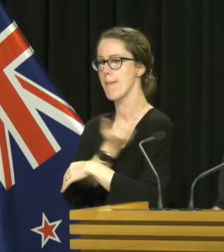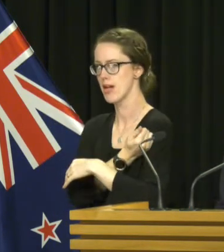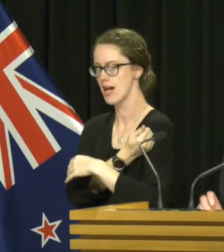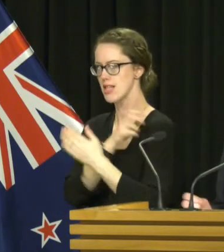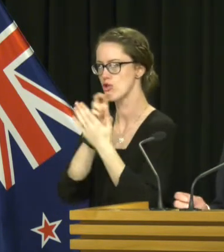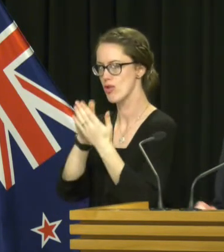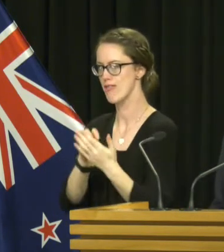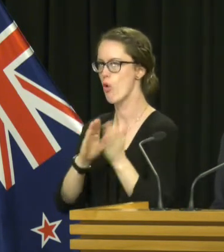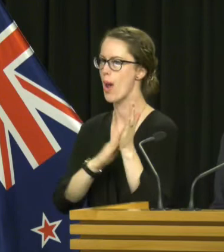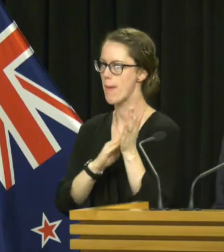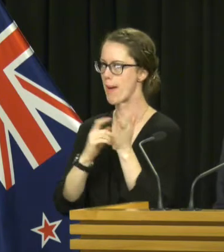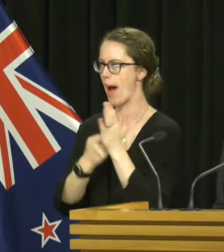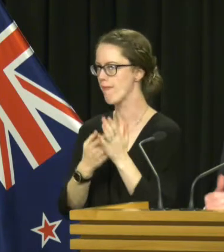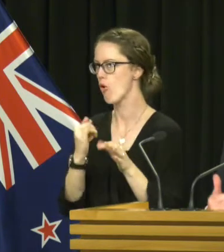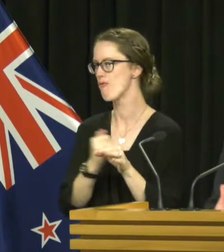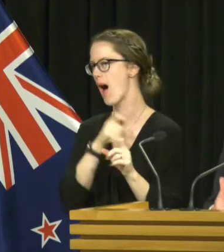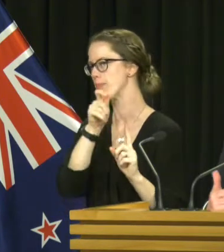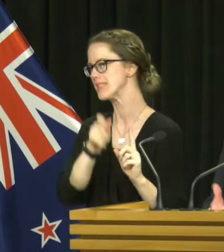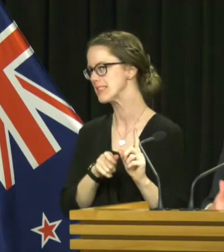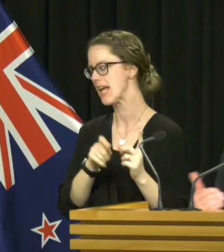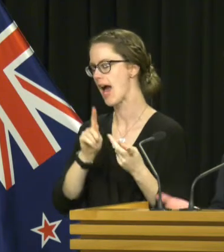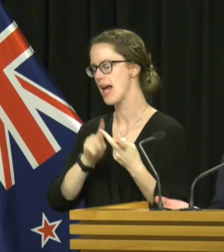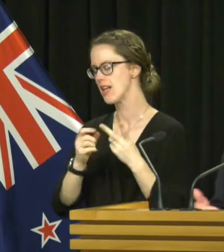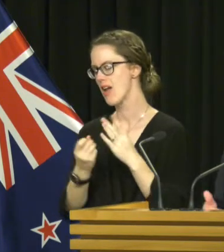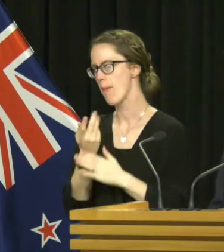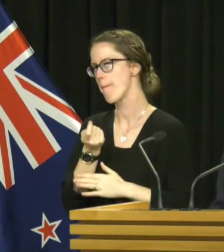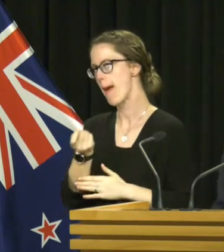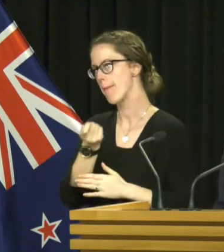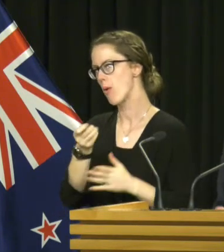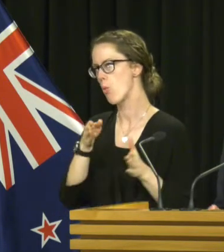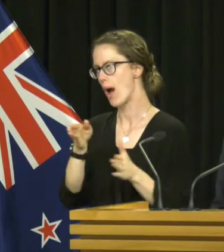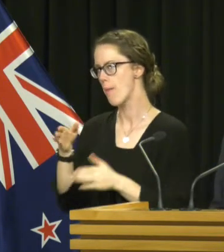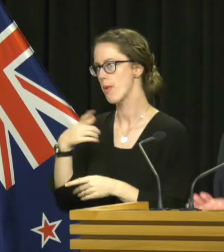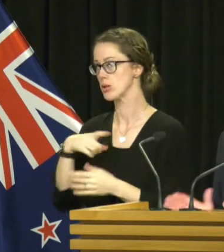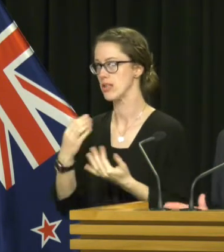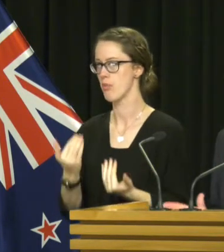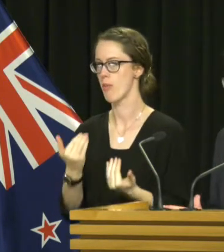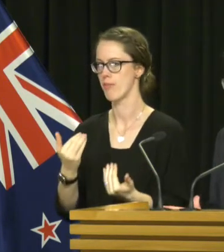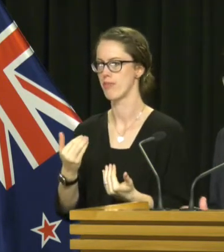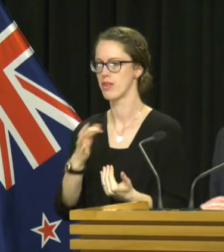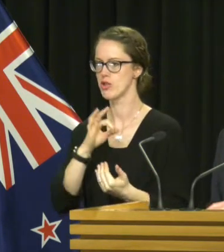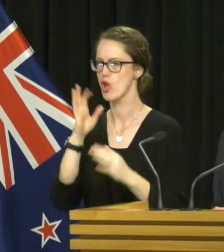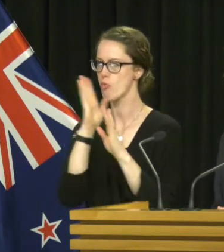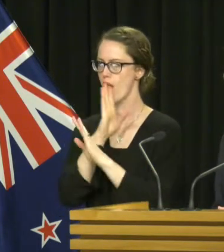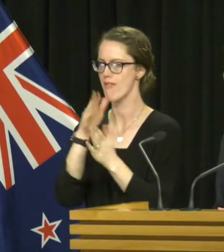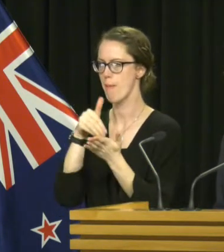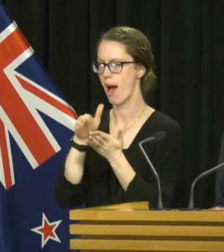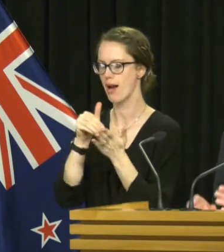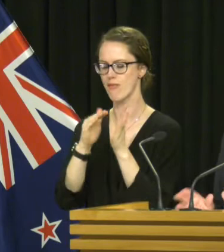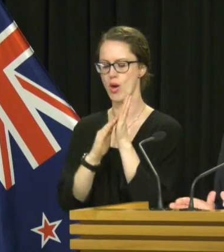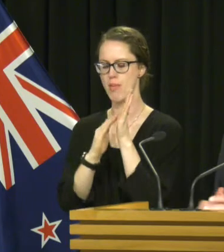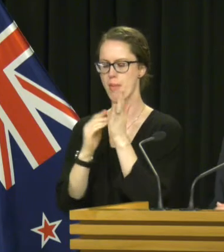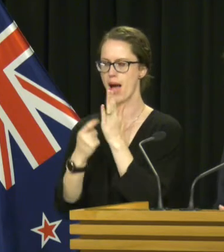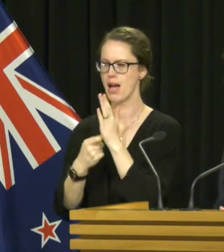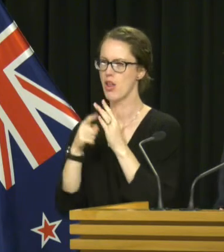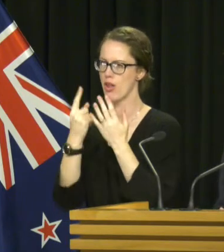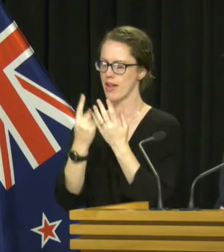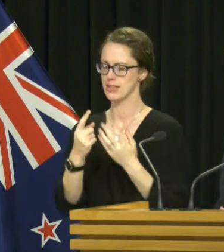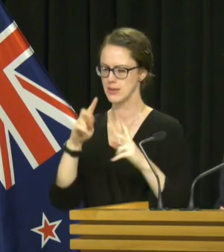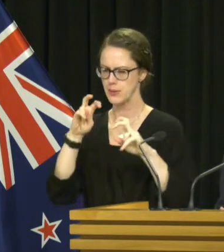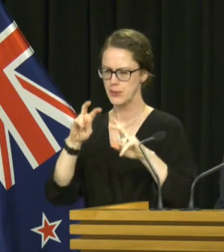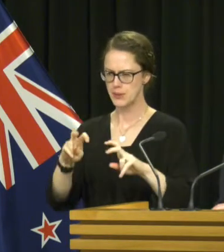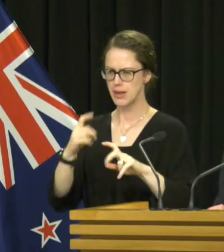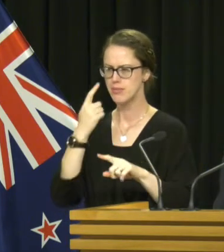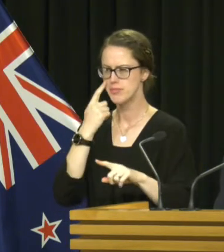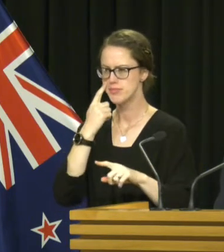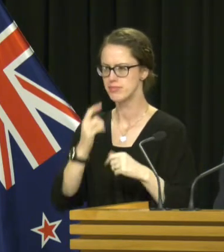for MMR, for pharmacists, and also develop a payment mechanism because at the moment there's no private market for MMR. These are things we're actively